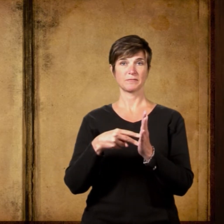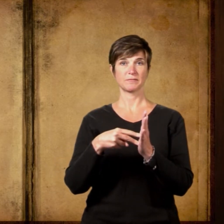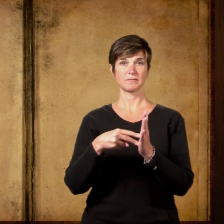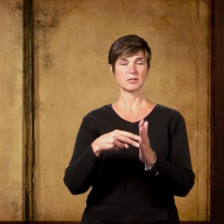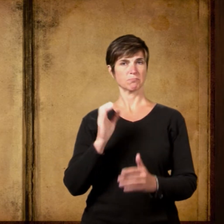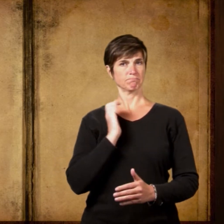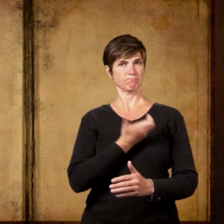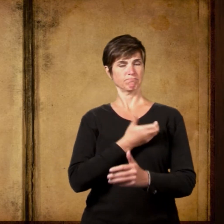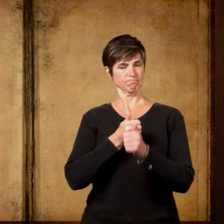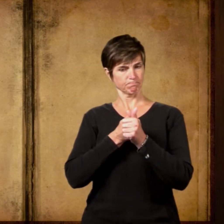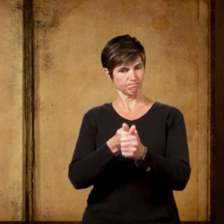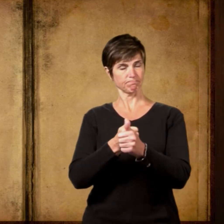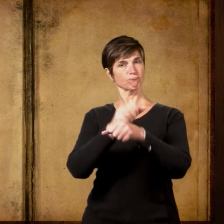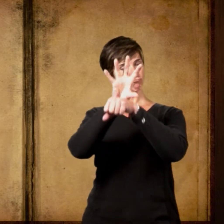A custom